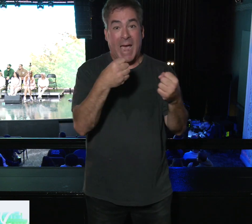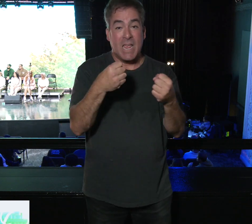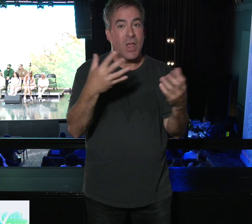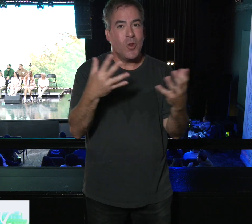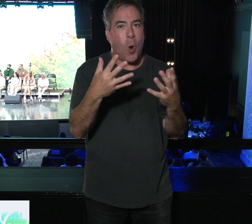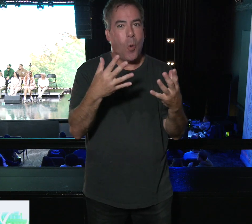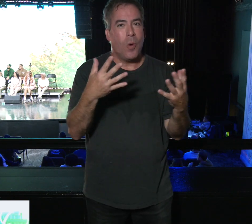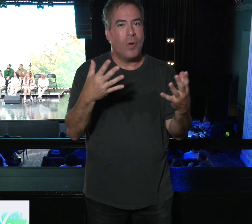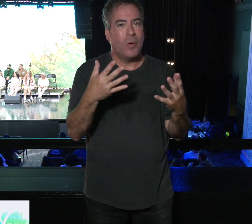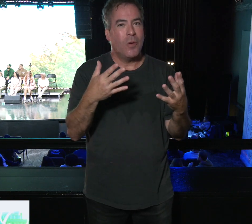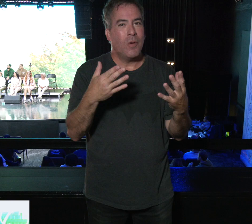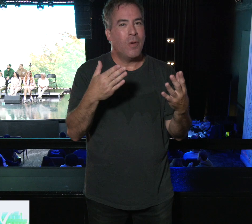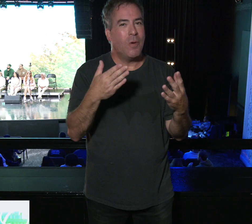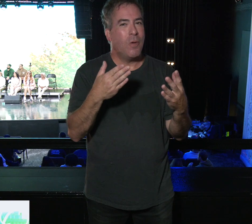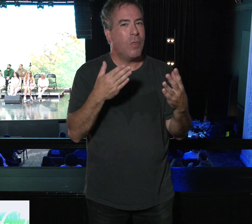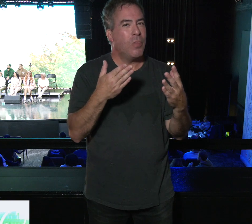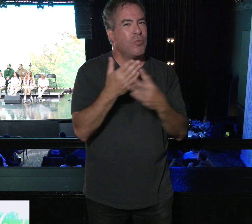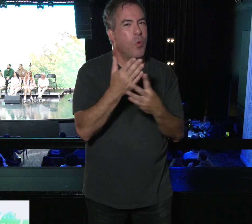by...